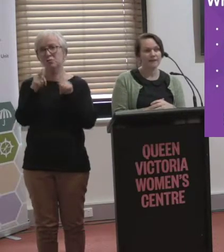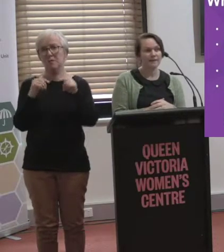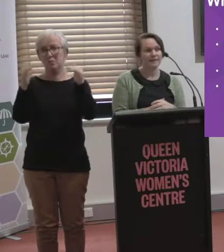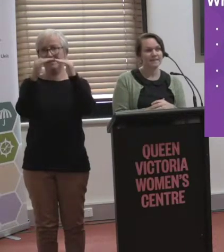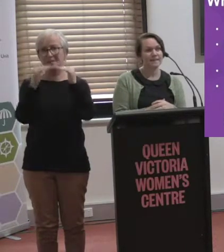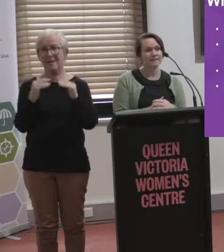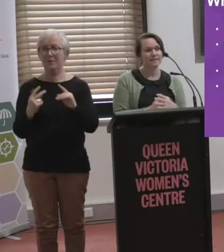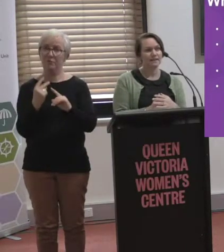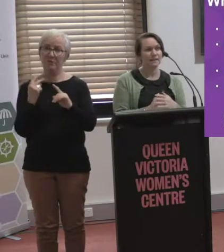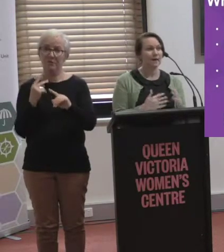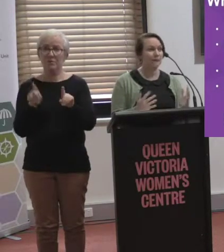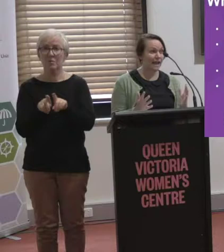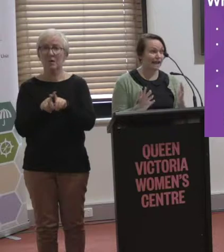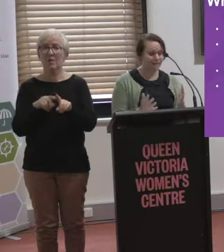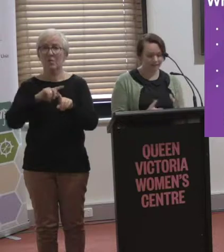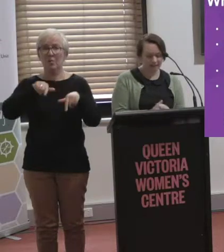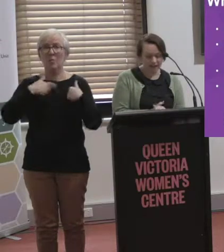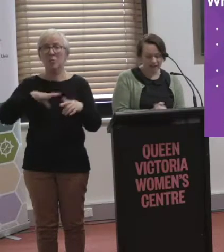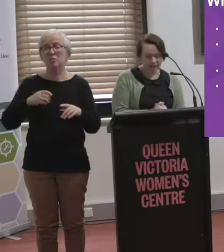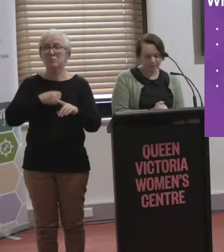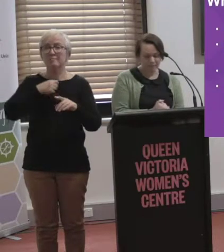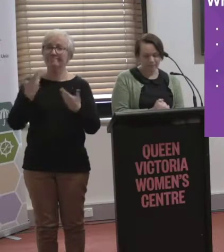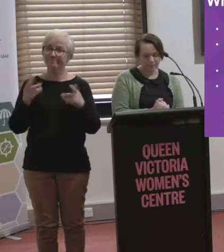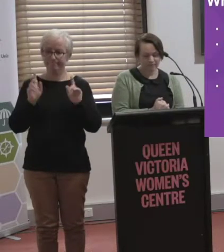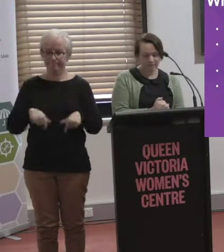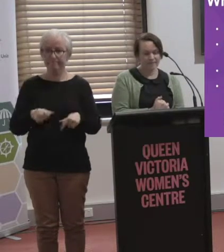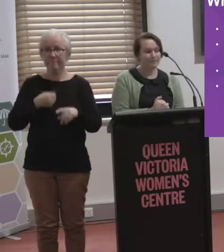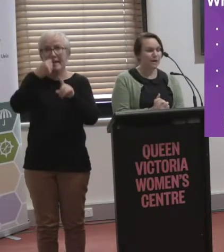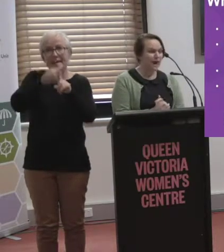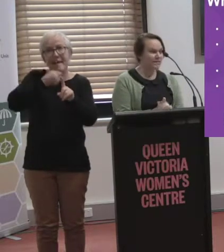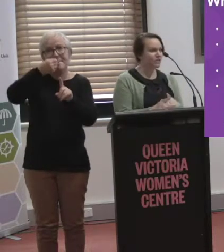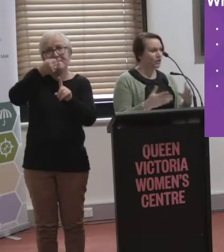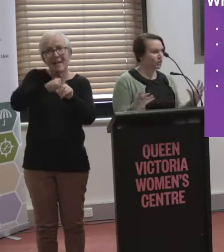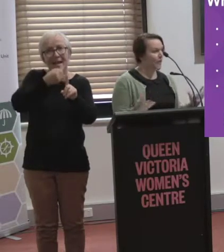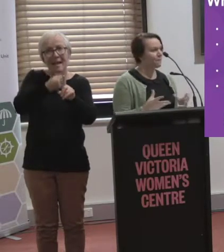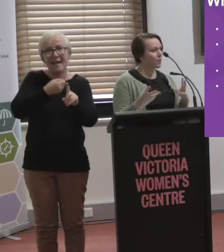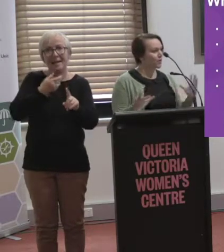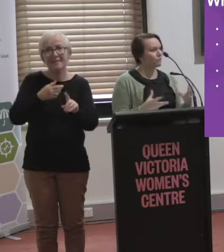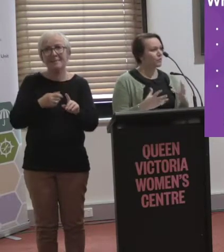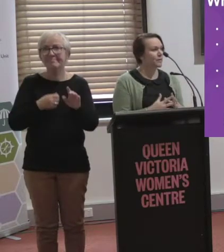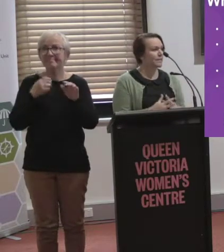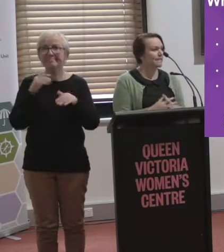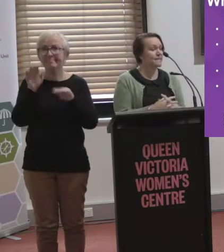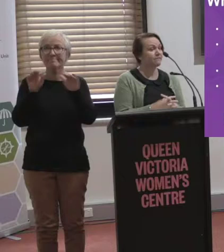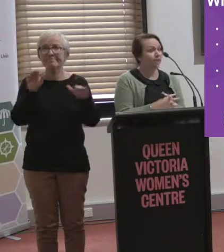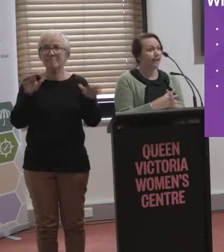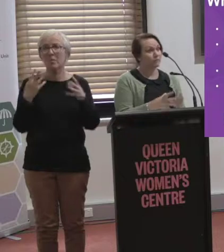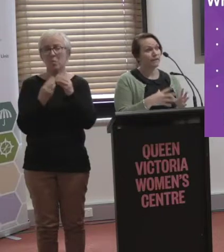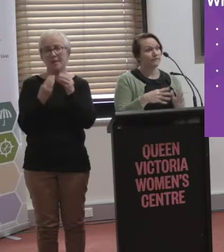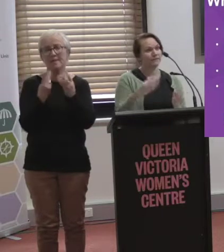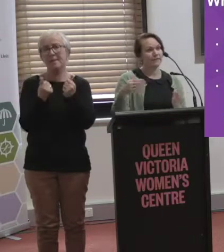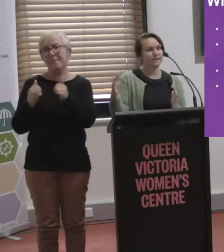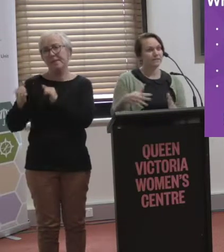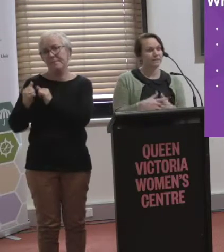conduct a campaign with some partners. So at the moment we'll be identifying